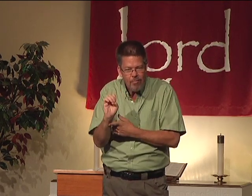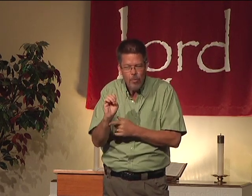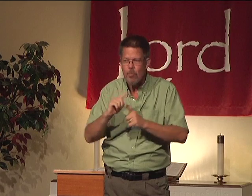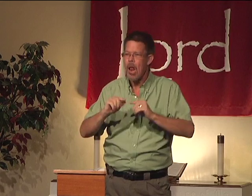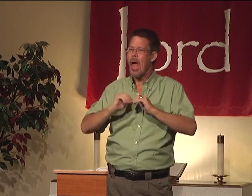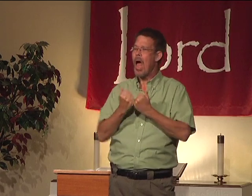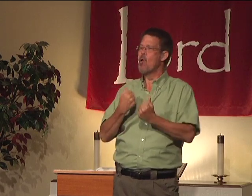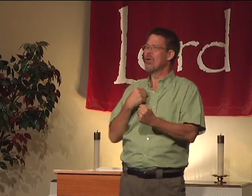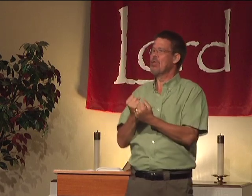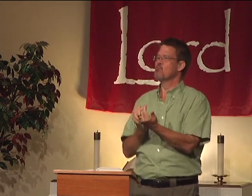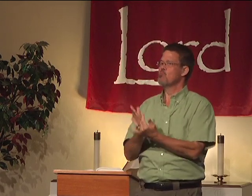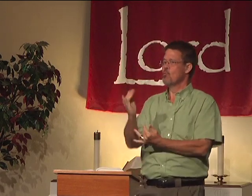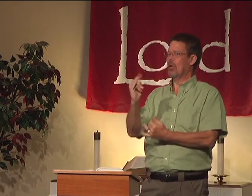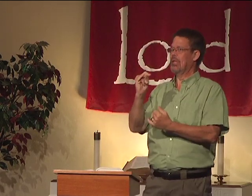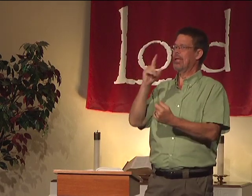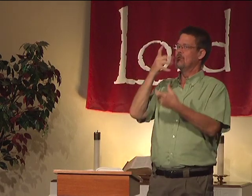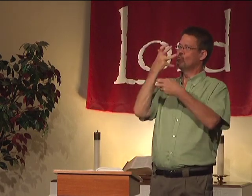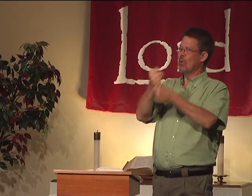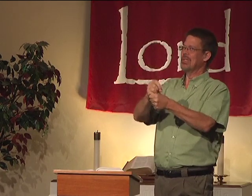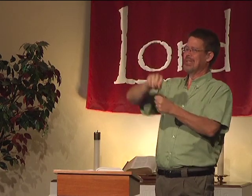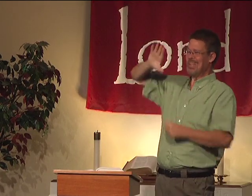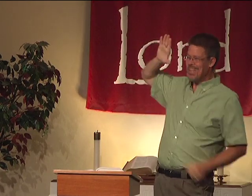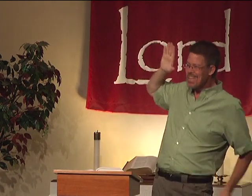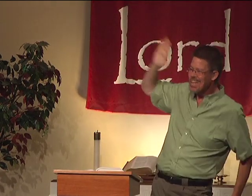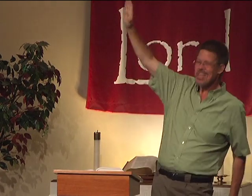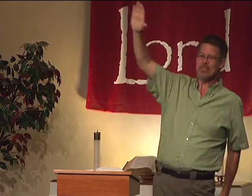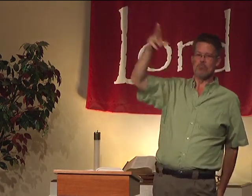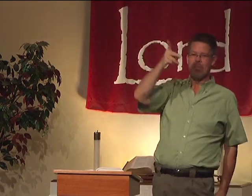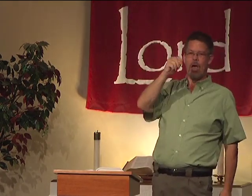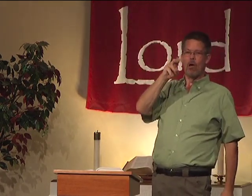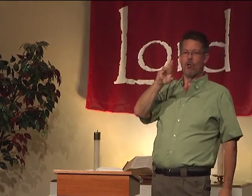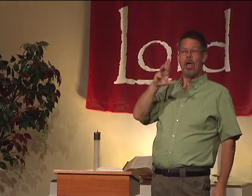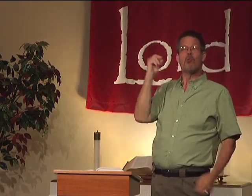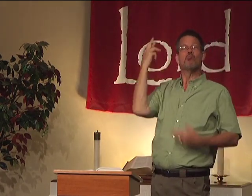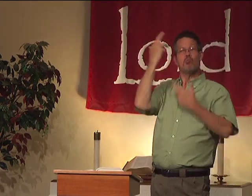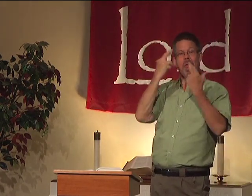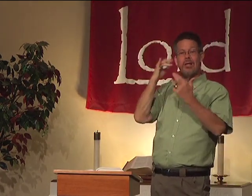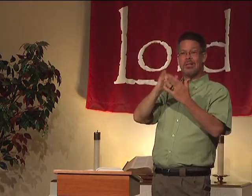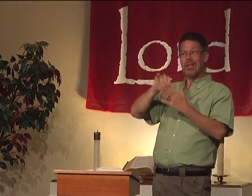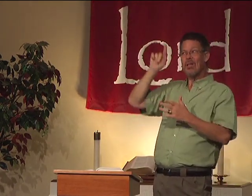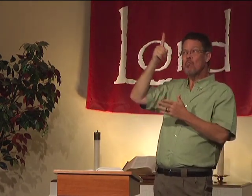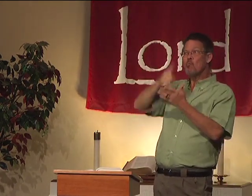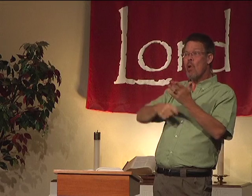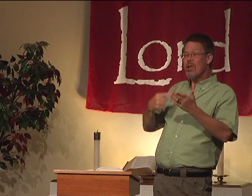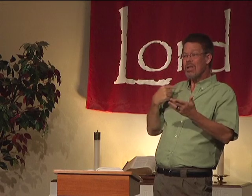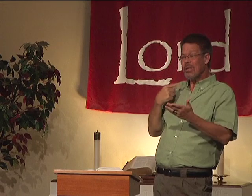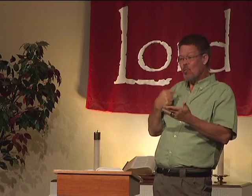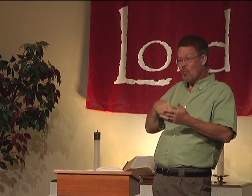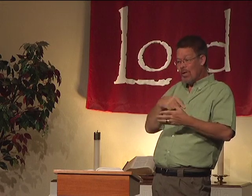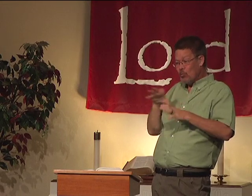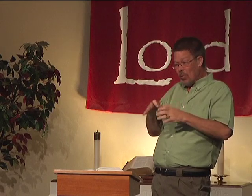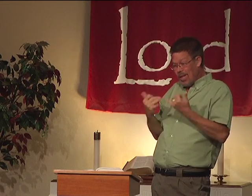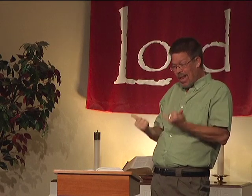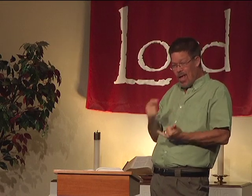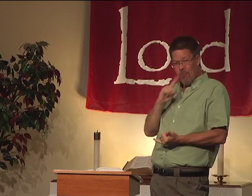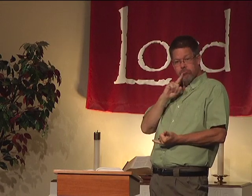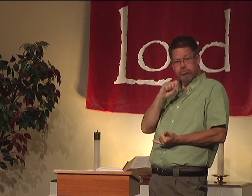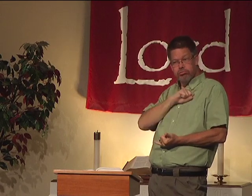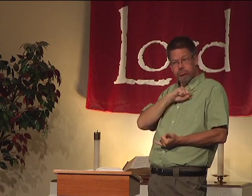That is life. But how we get through it by trusting in him is where the power comes from. I'm realizing that what we're doing